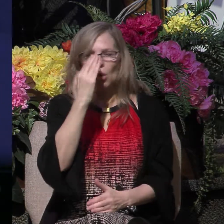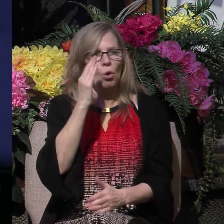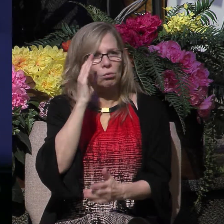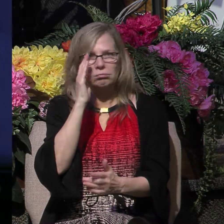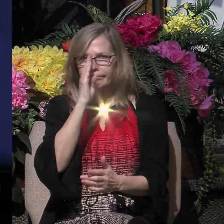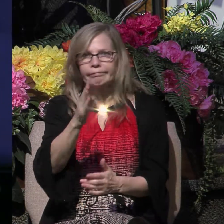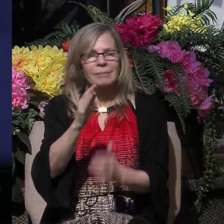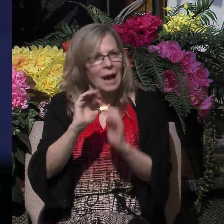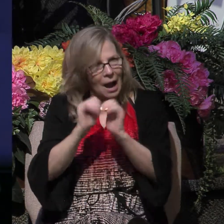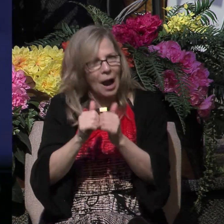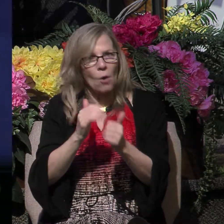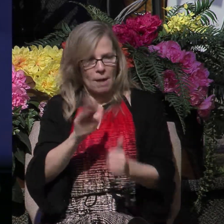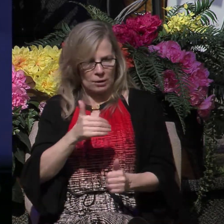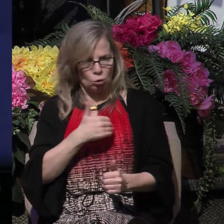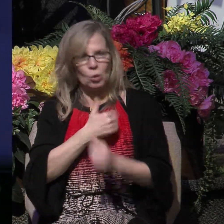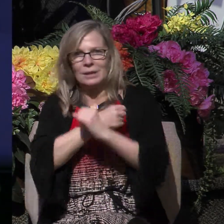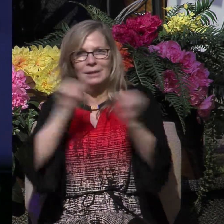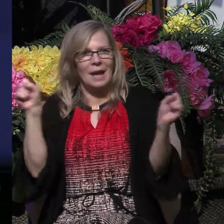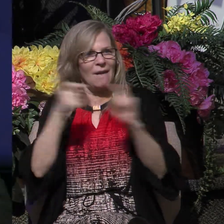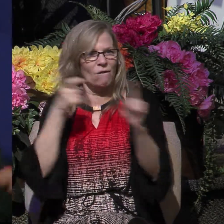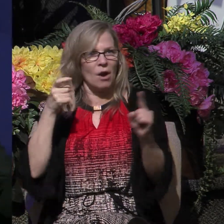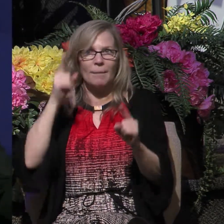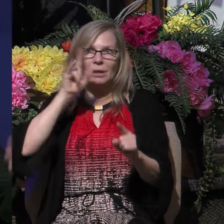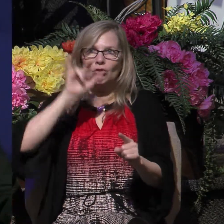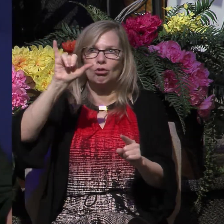eternal judgment. And he wants to know it now.